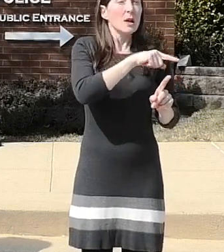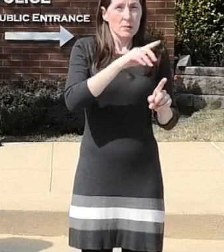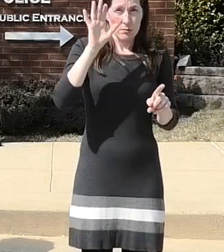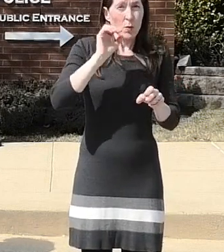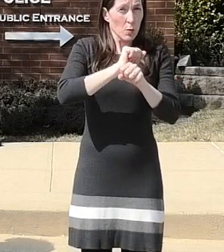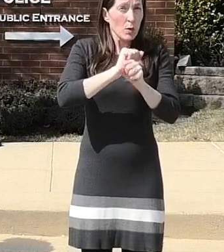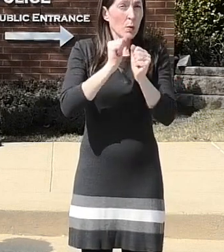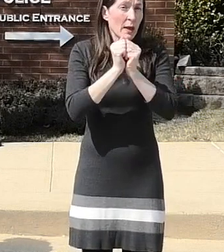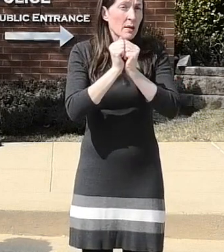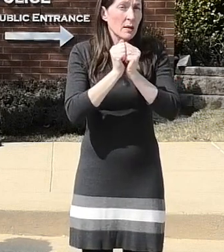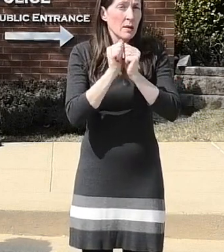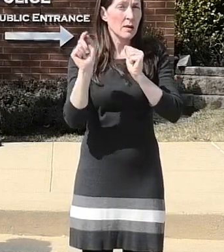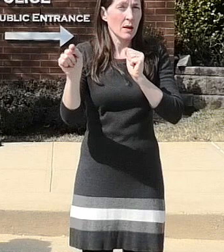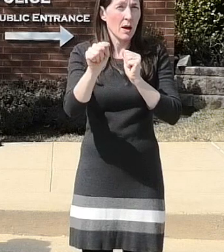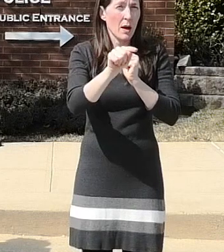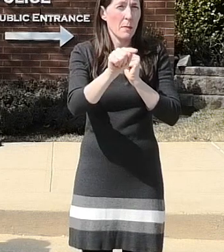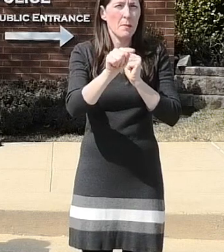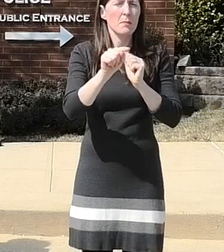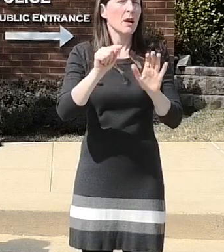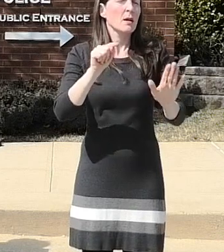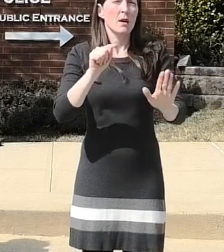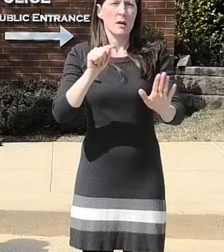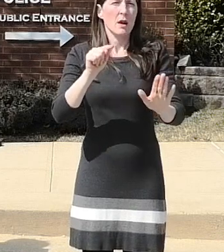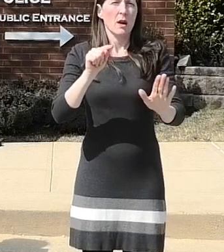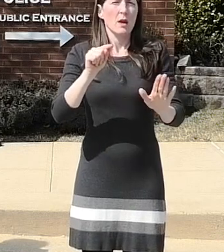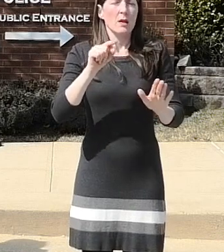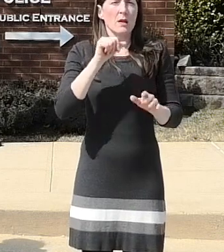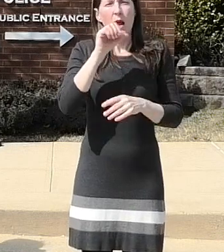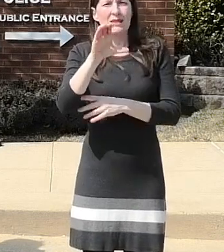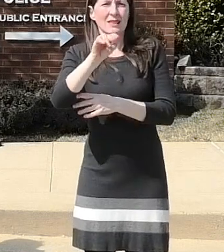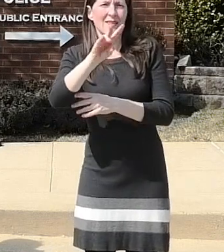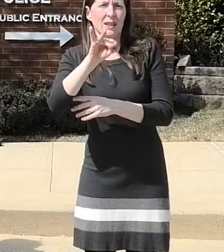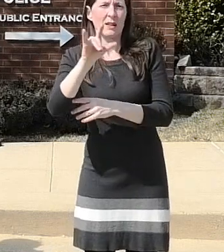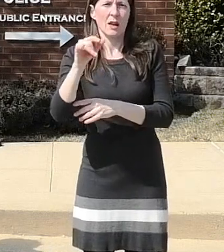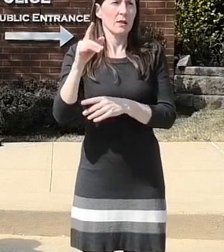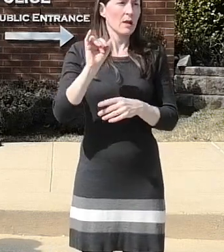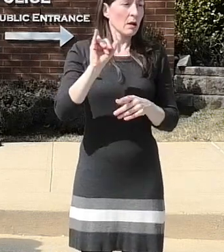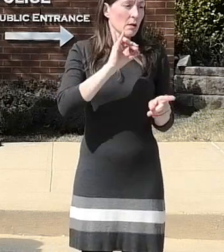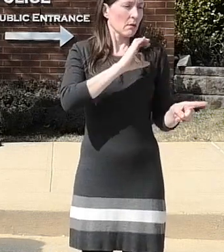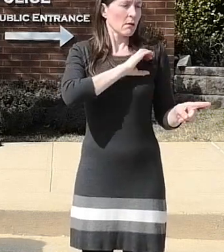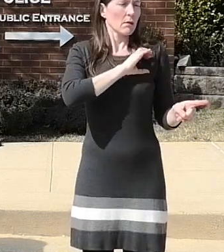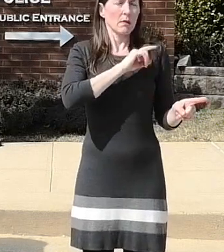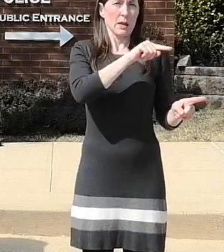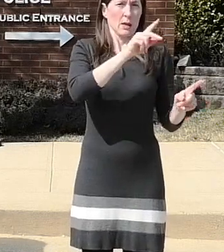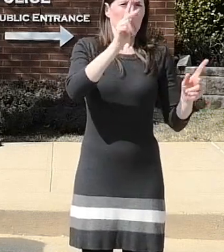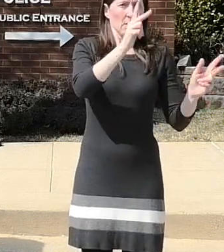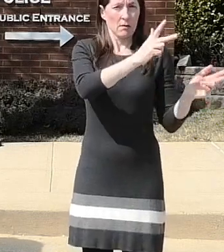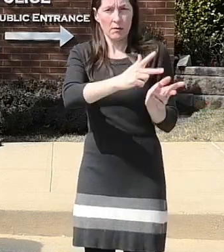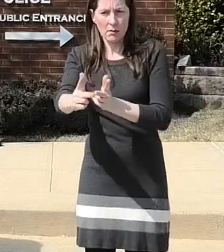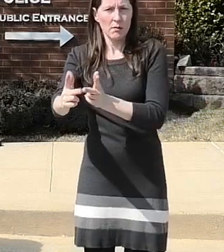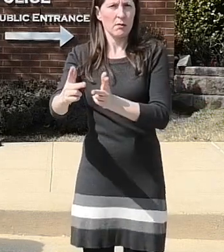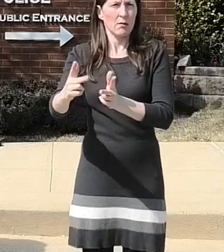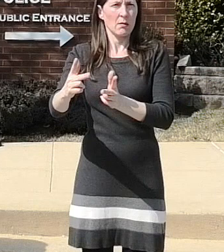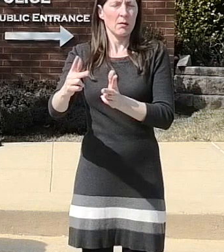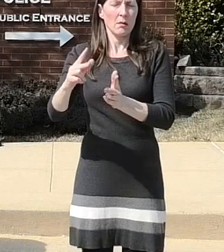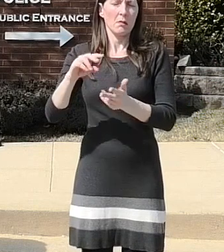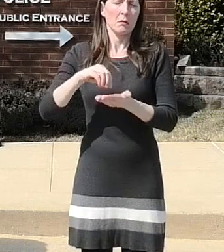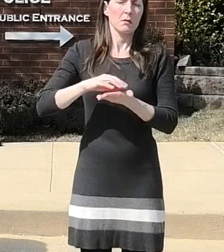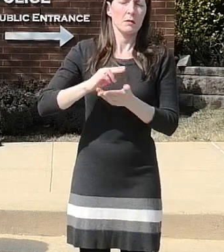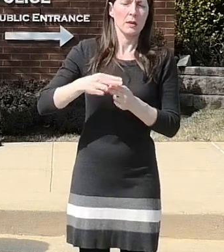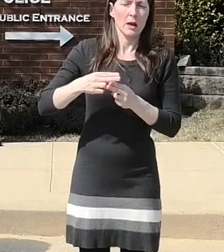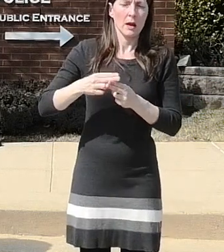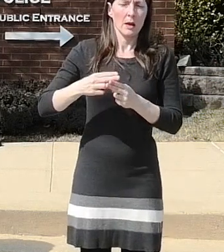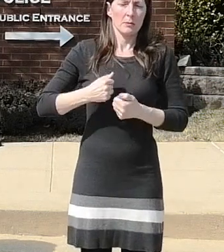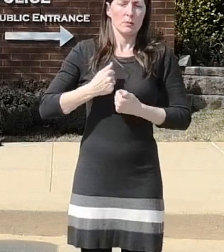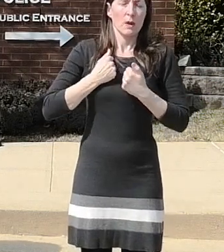they weren't civilians with whom he dealt with say on a traffic stop or anything like that so i want to make sure that that we're clear on that and then in terms